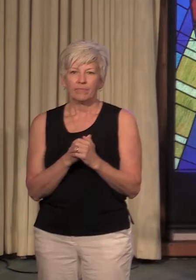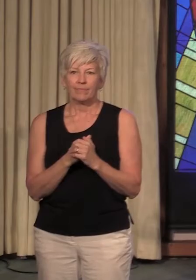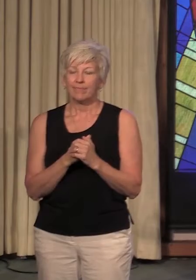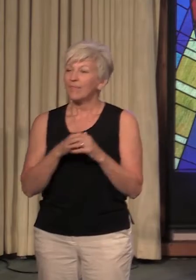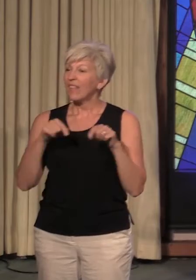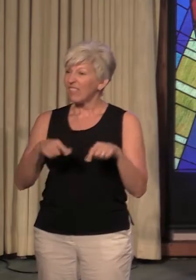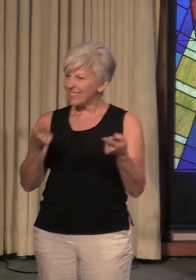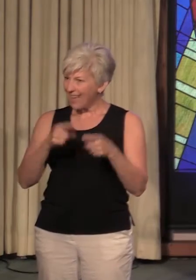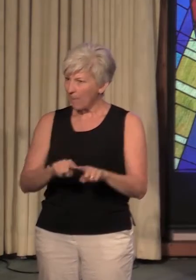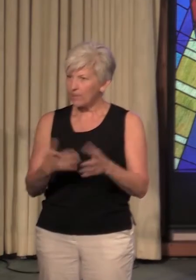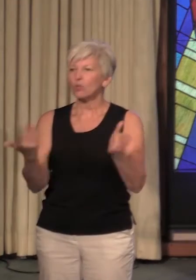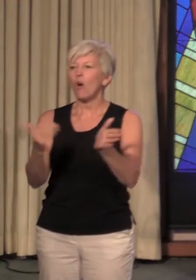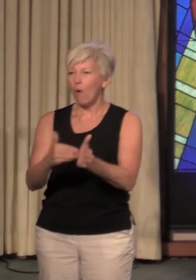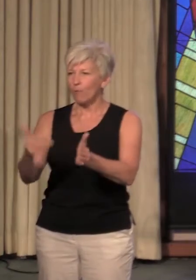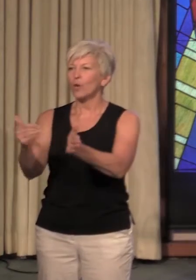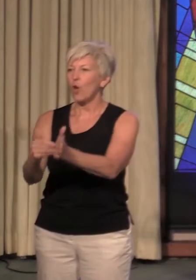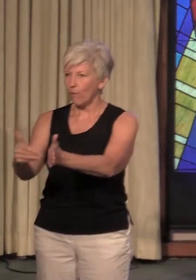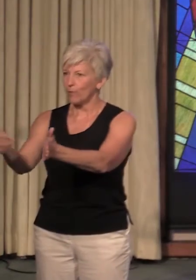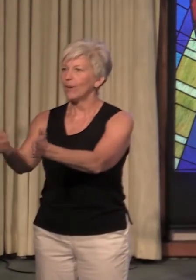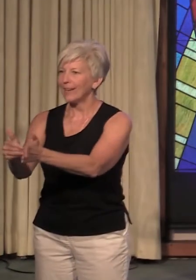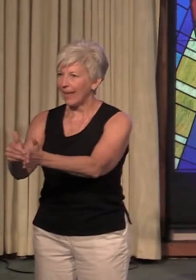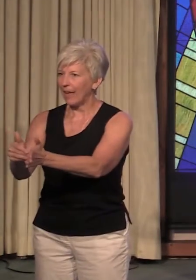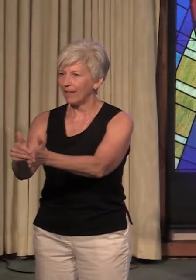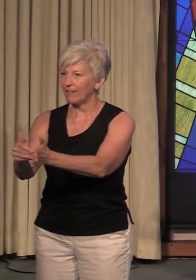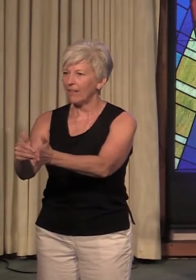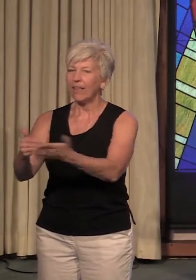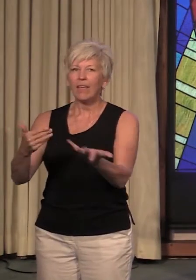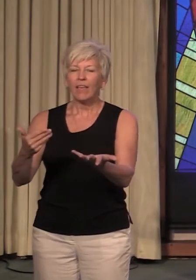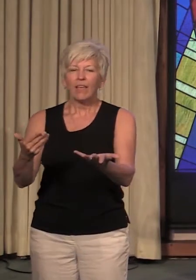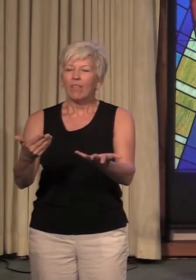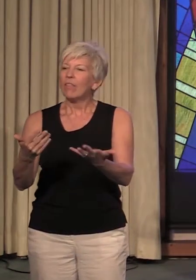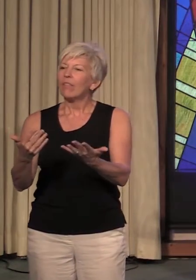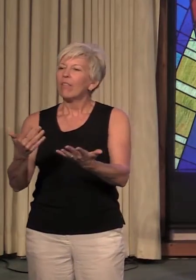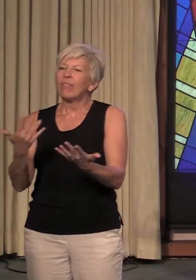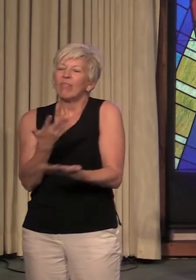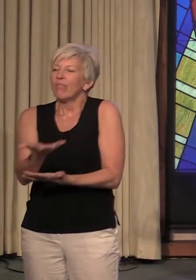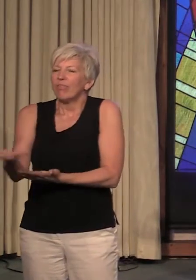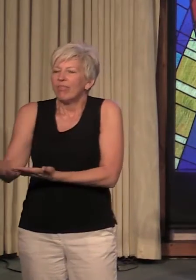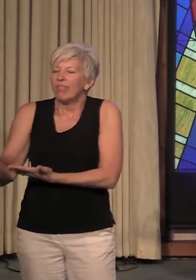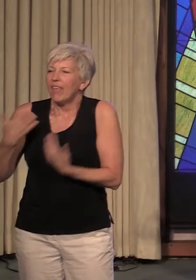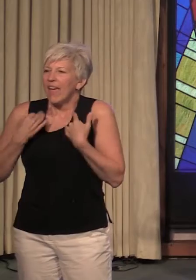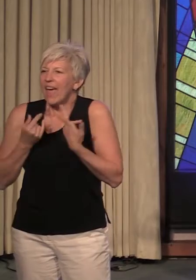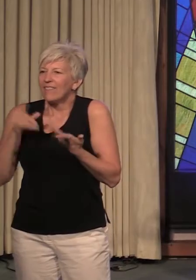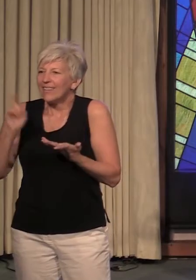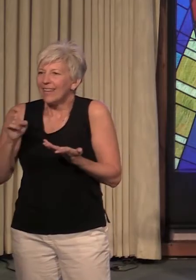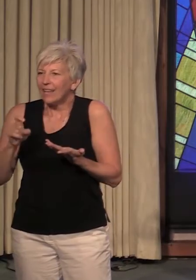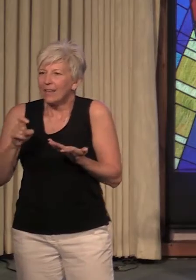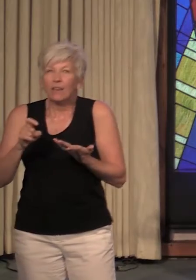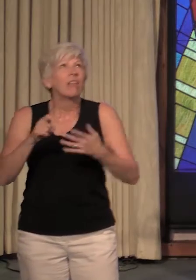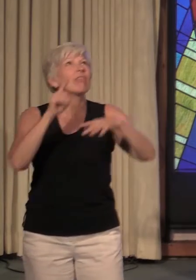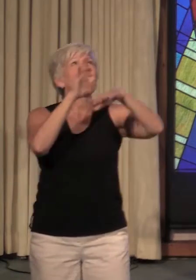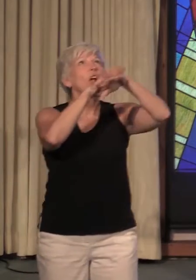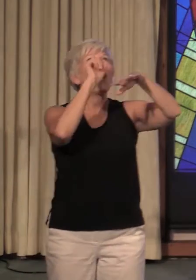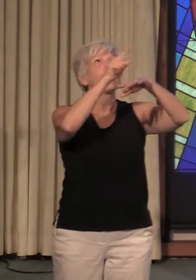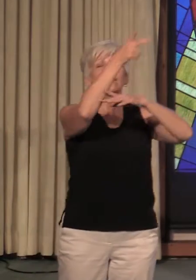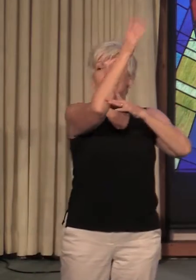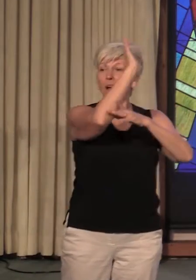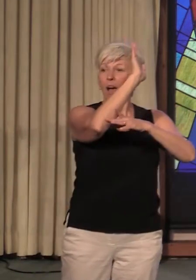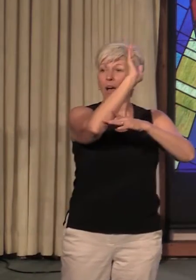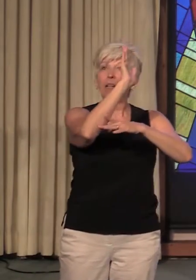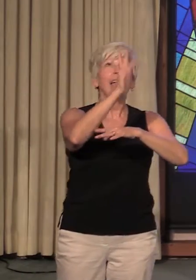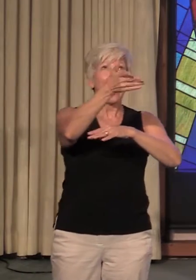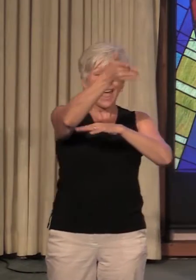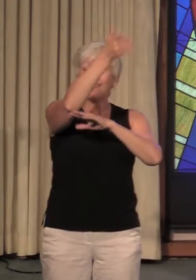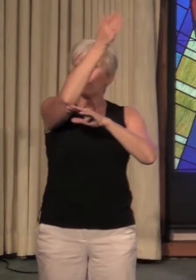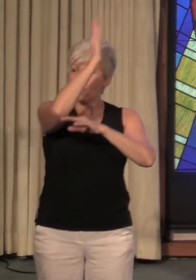This happens over and over again throughout their trip. They have a need. They call out to God. God fulfills it,